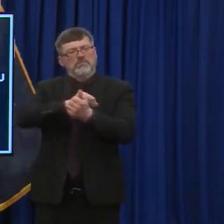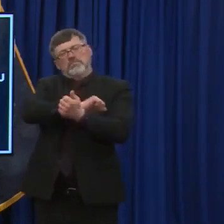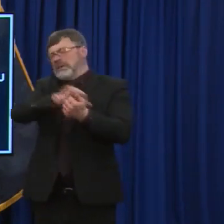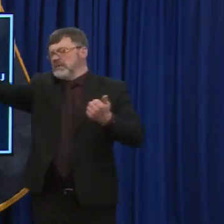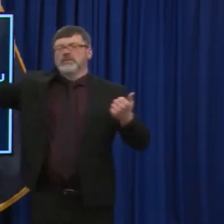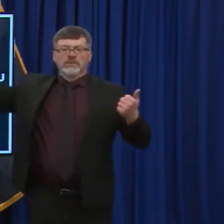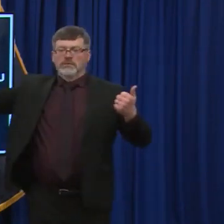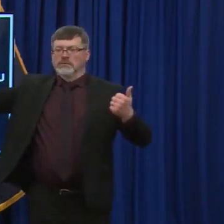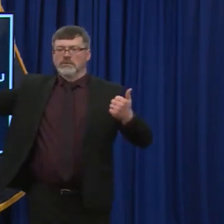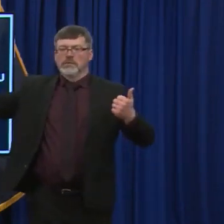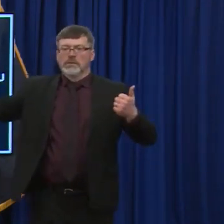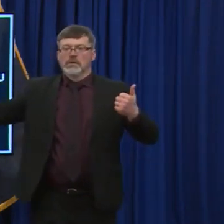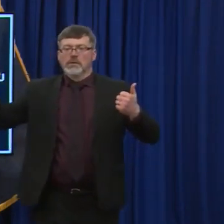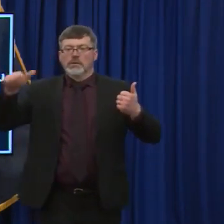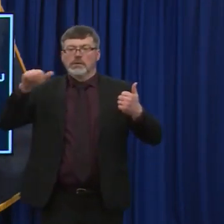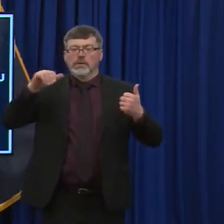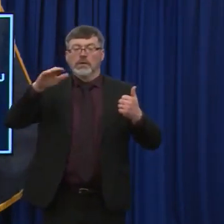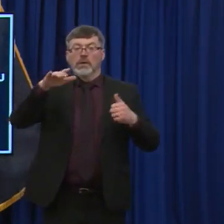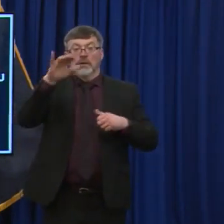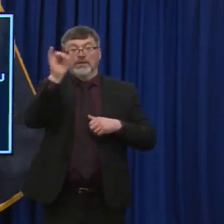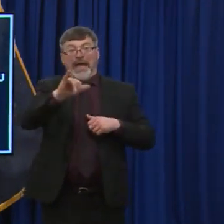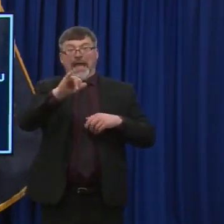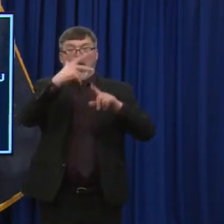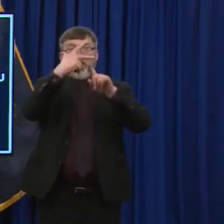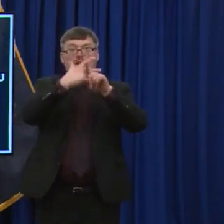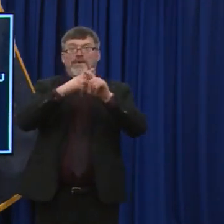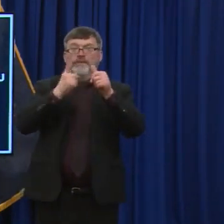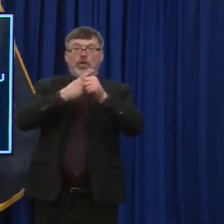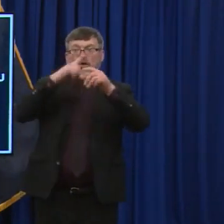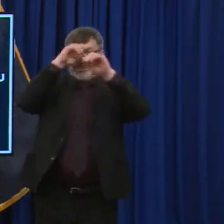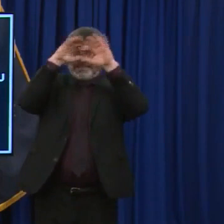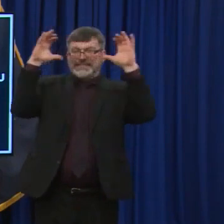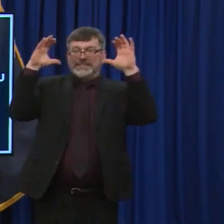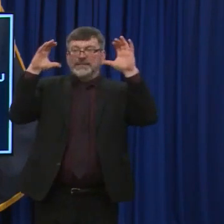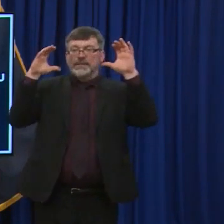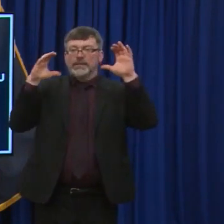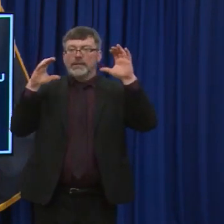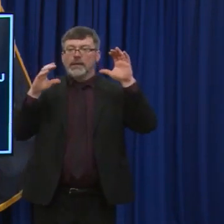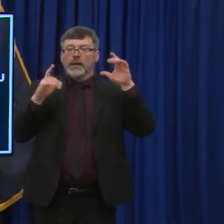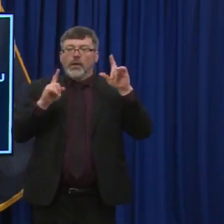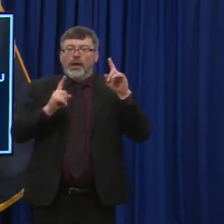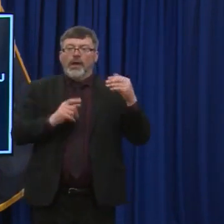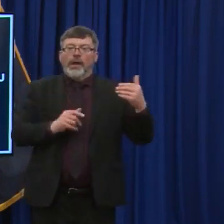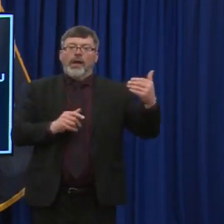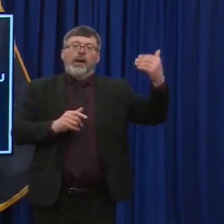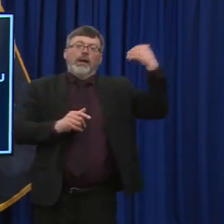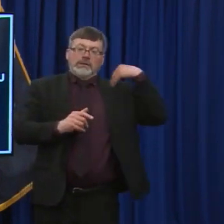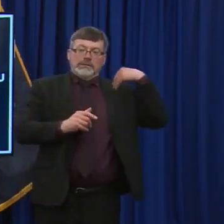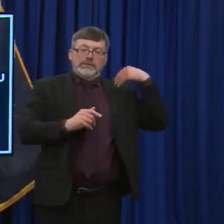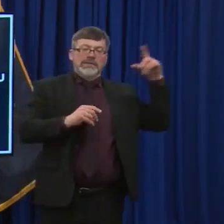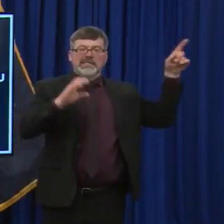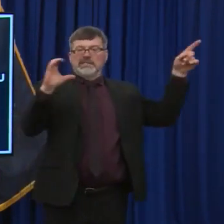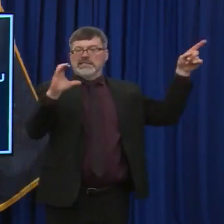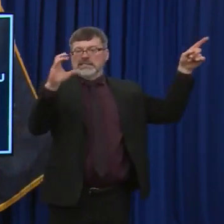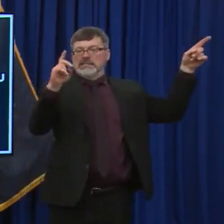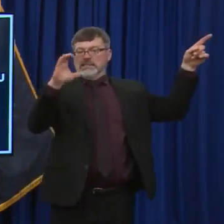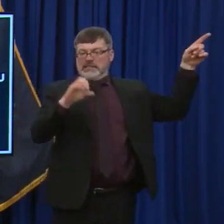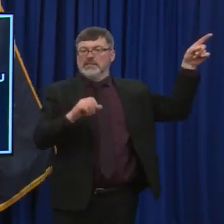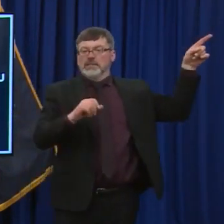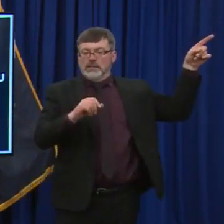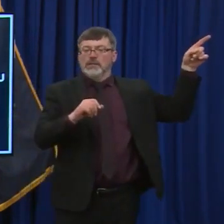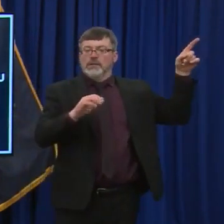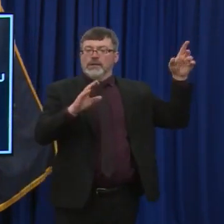is, I think partly around some of the guidance early on, um, that the U S centers for disease control and prevention released, um,